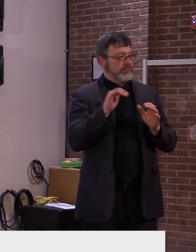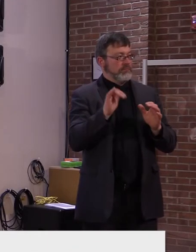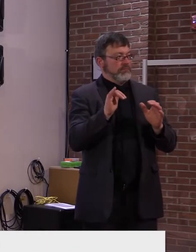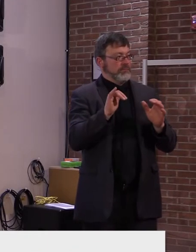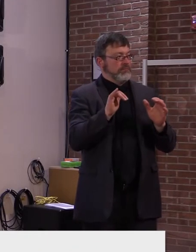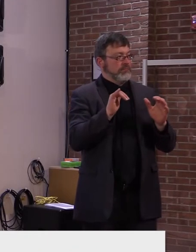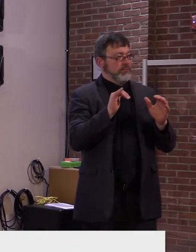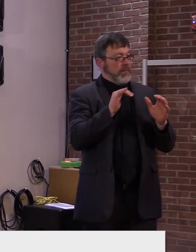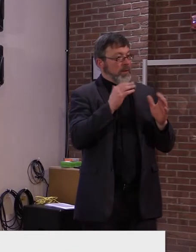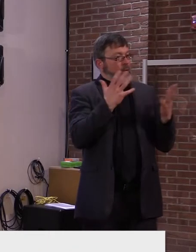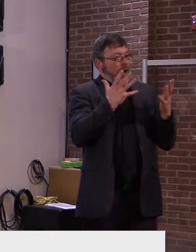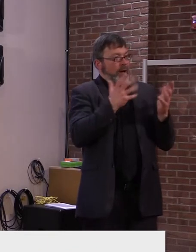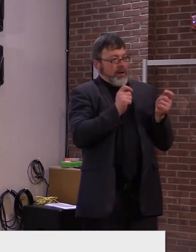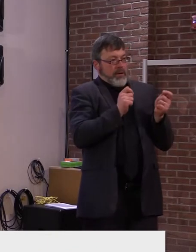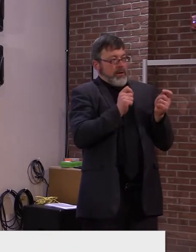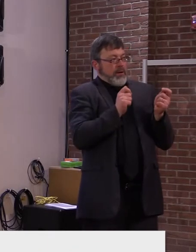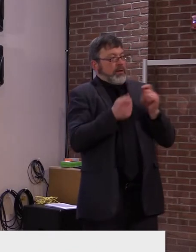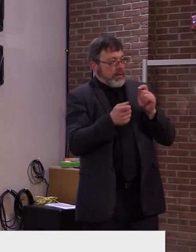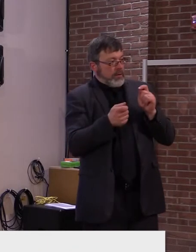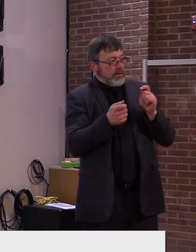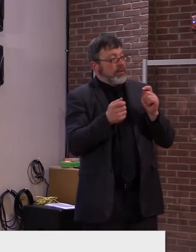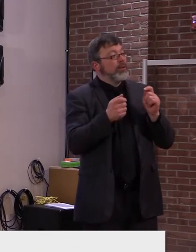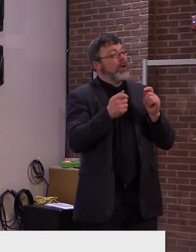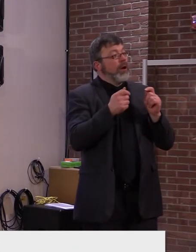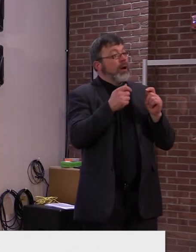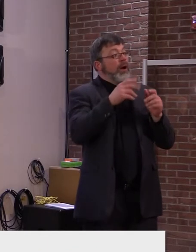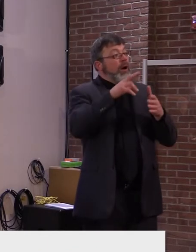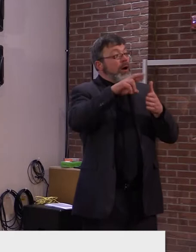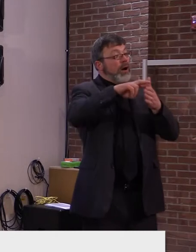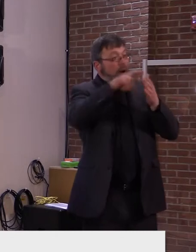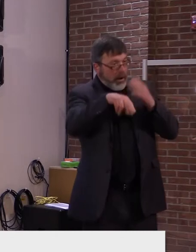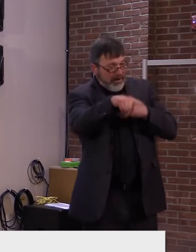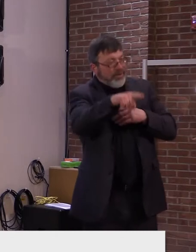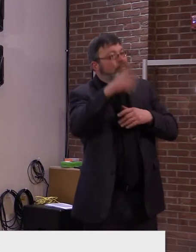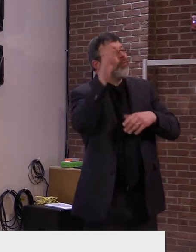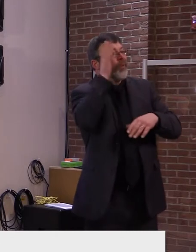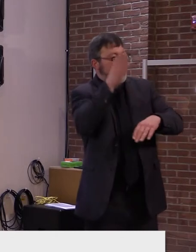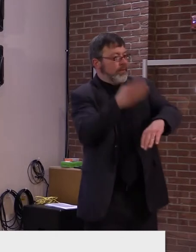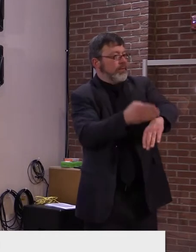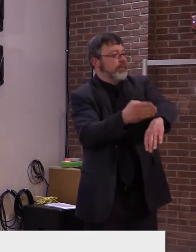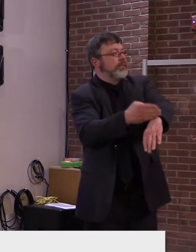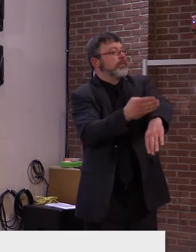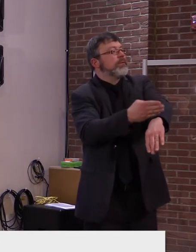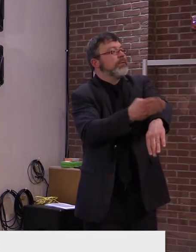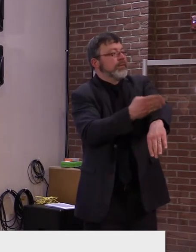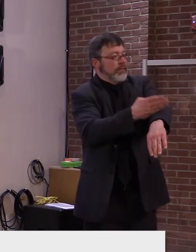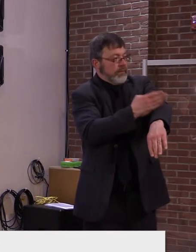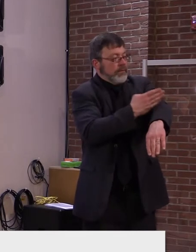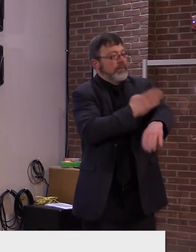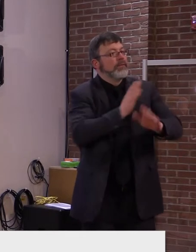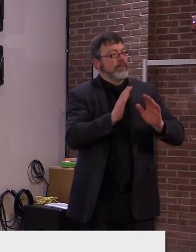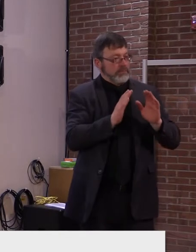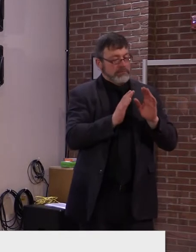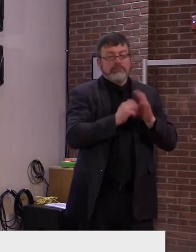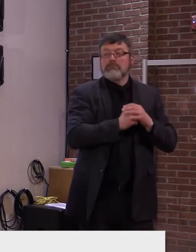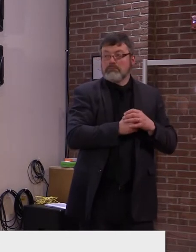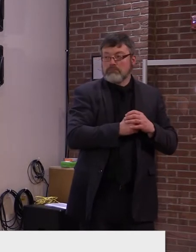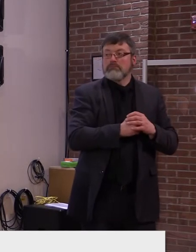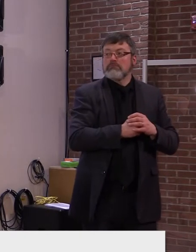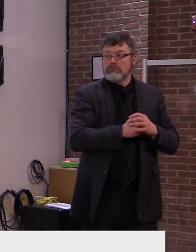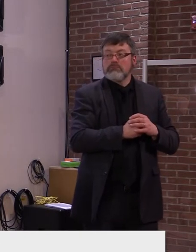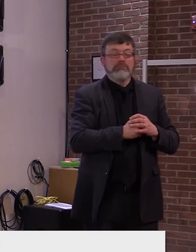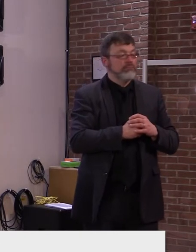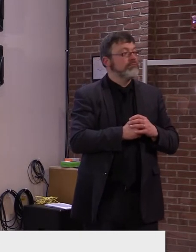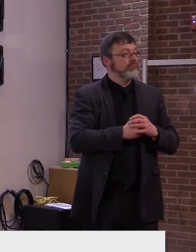reflect progress made with our vaccination efforts for residents and staff. It's important to